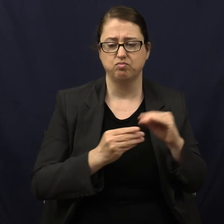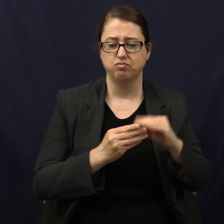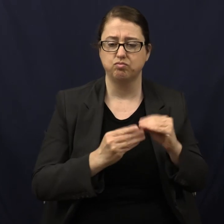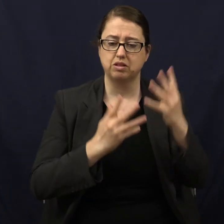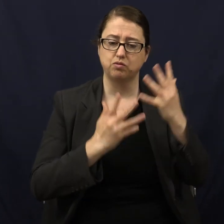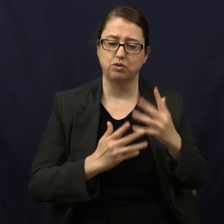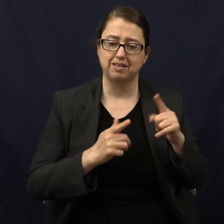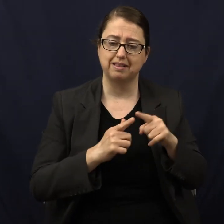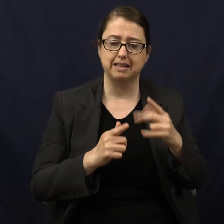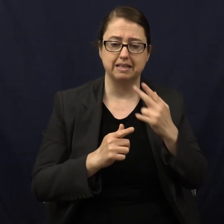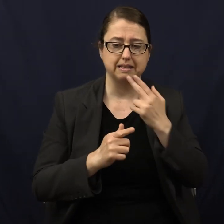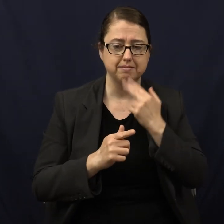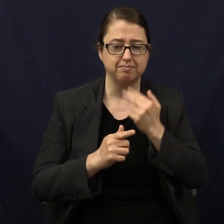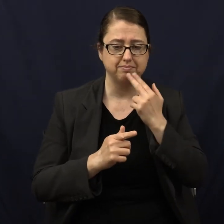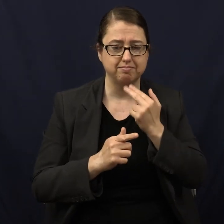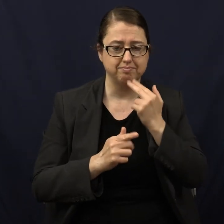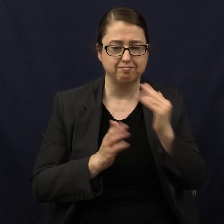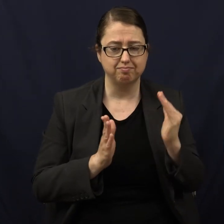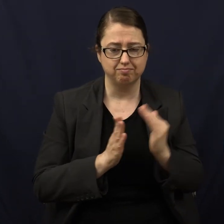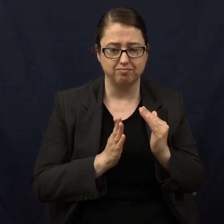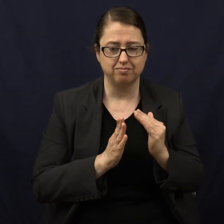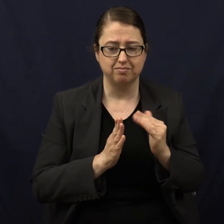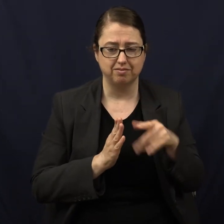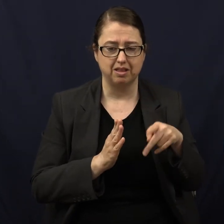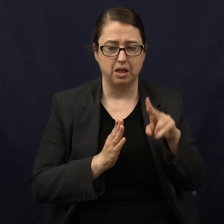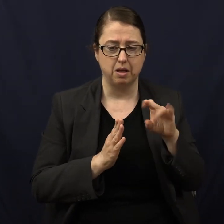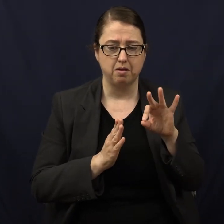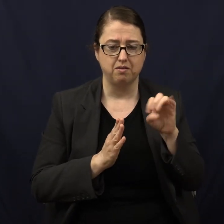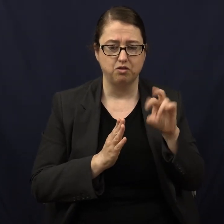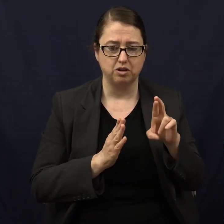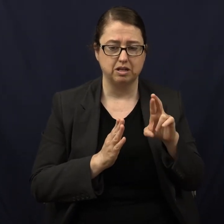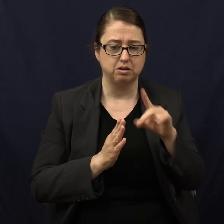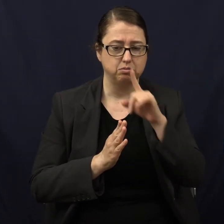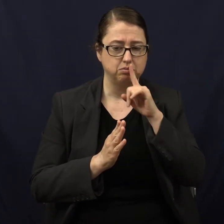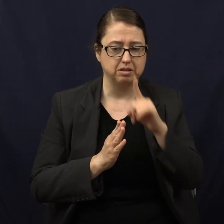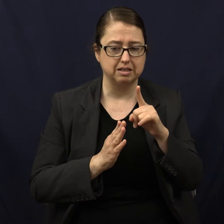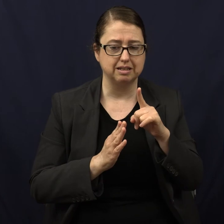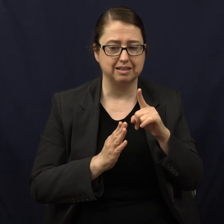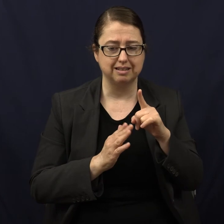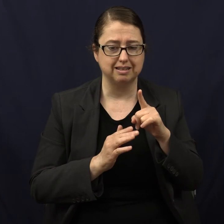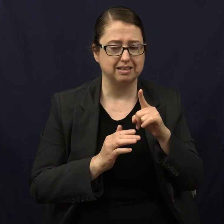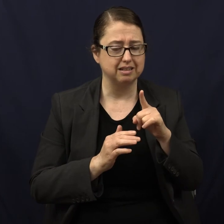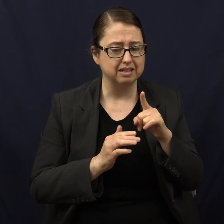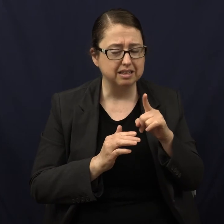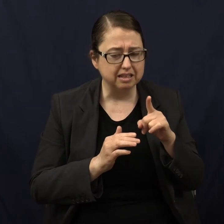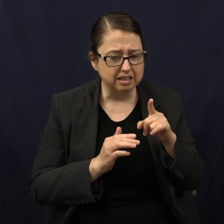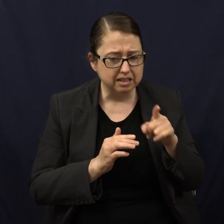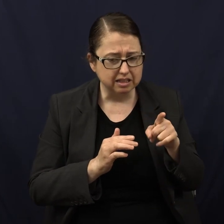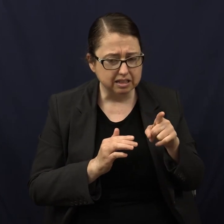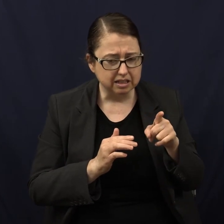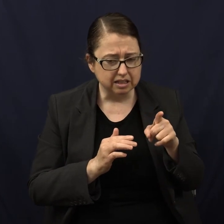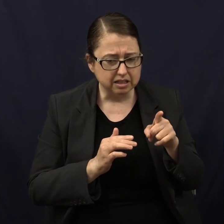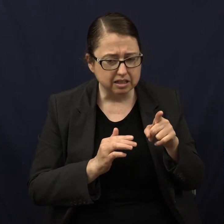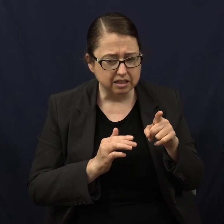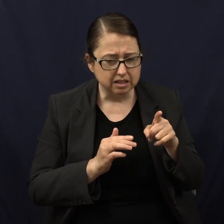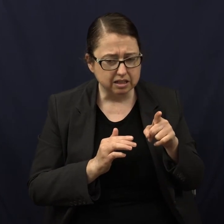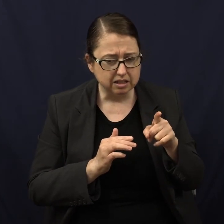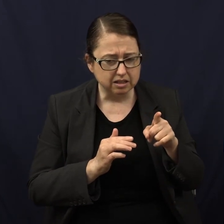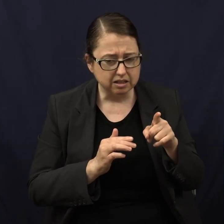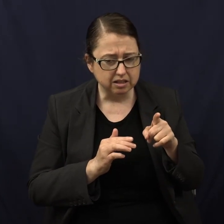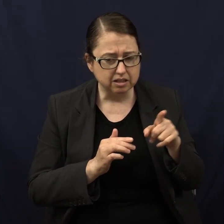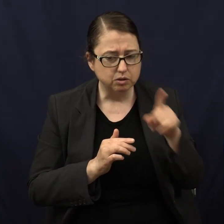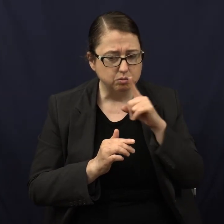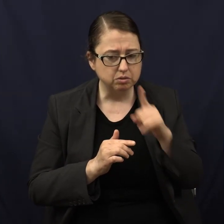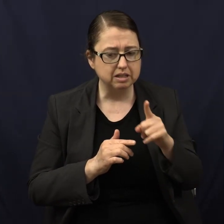small Japanese puppet is dull, almost to the point of invisibility. Is not the brightest. compensate, he is probably